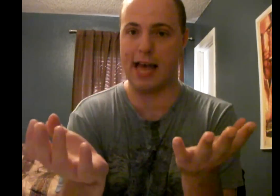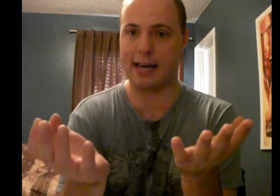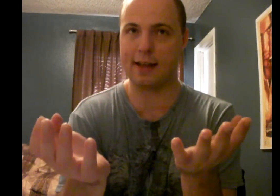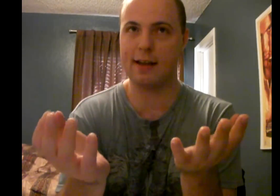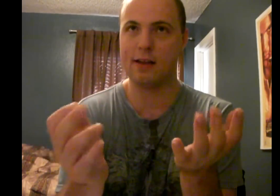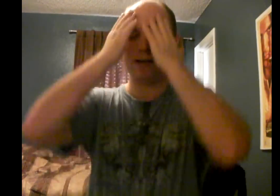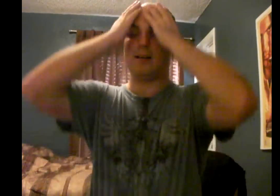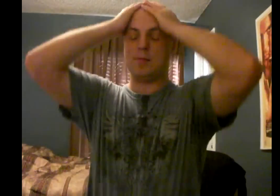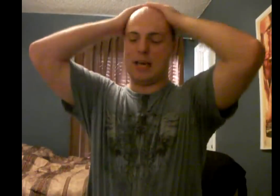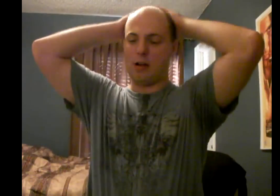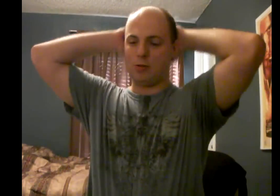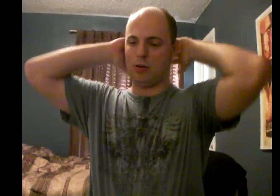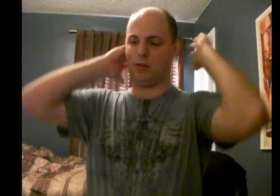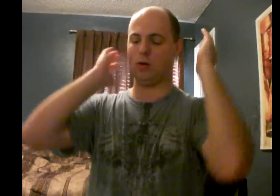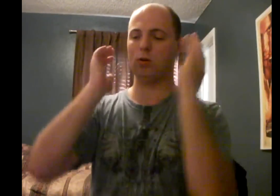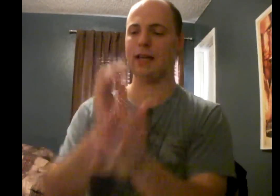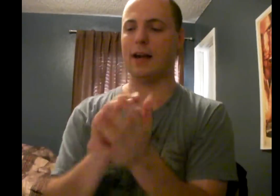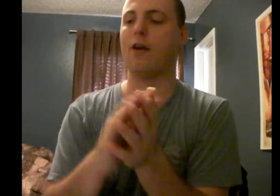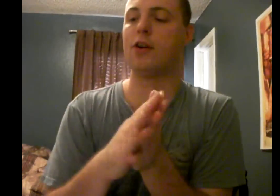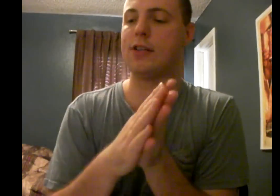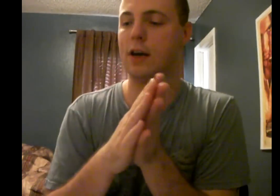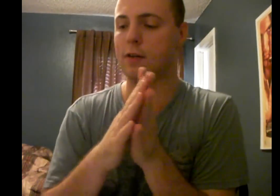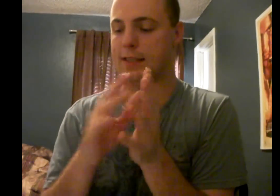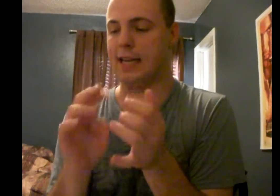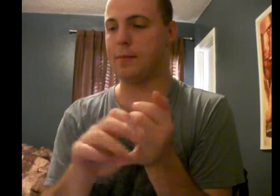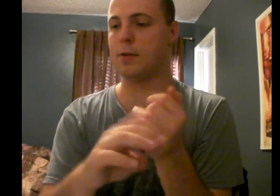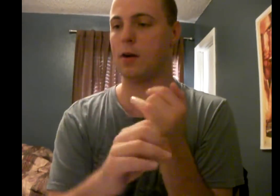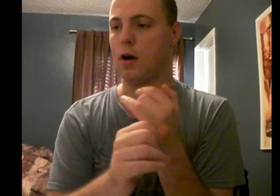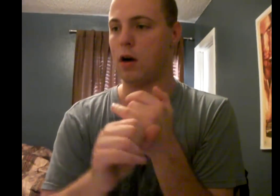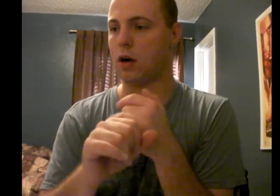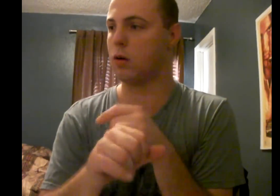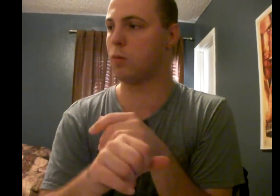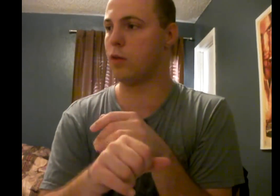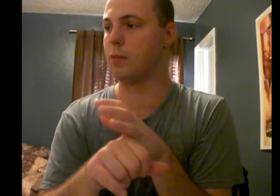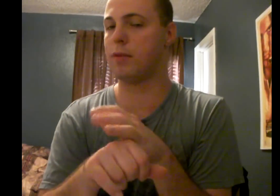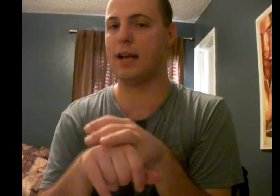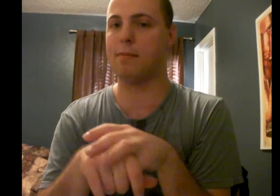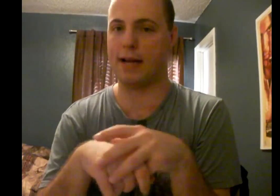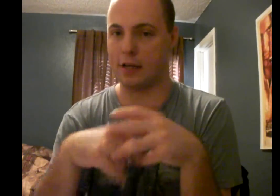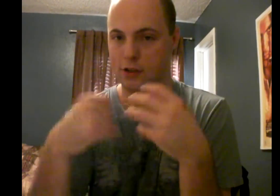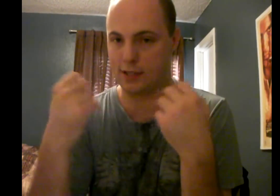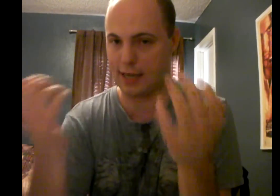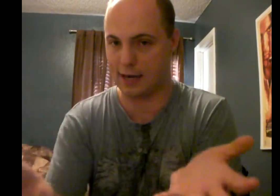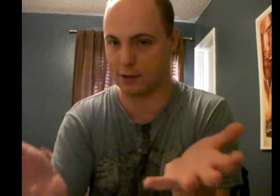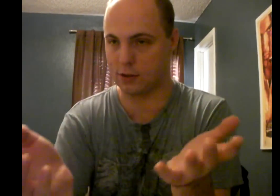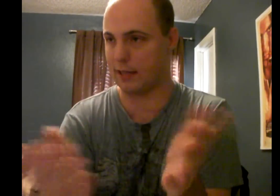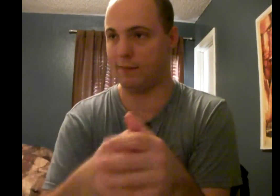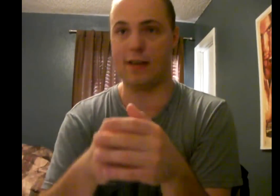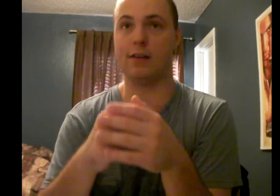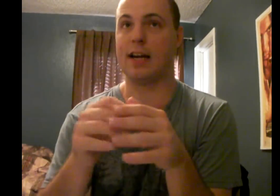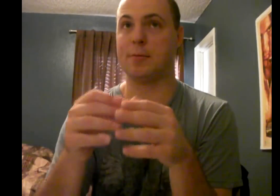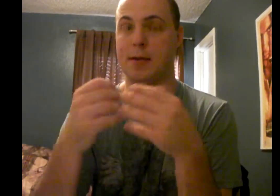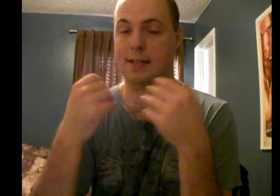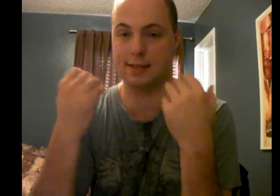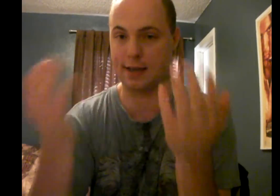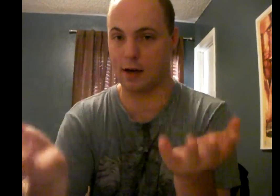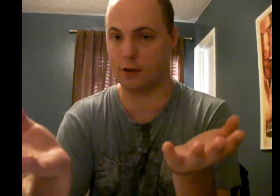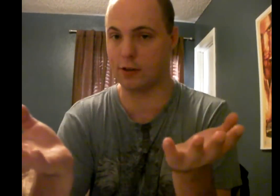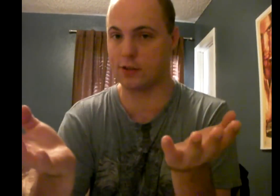bland. I mean, when it comes down to it, the only characters that are redeemed are when they're played by interesting actors. Like, Dean Rames makes his character